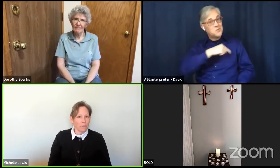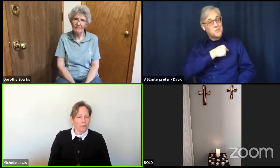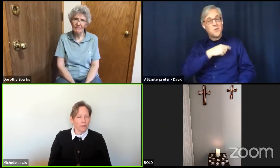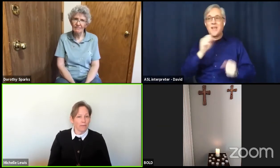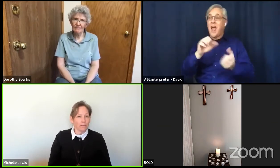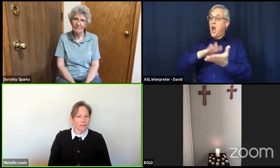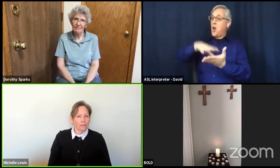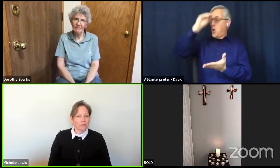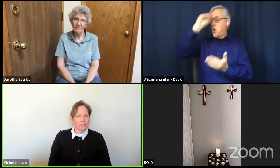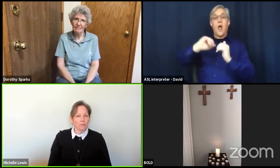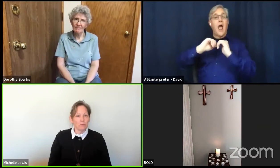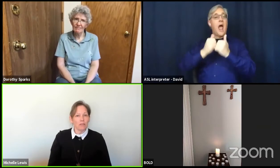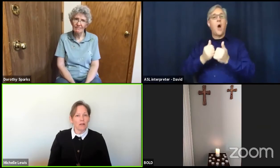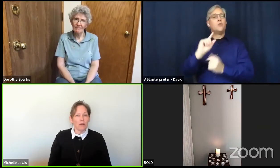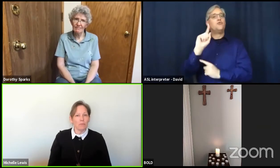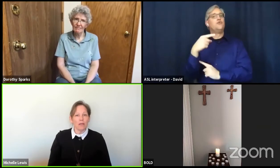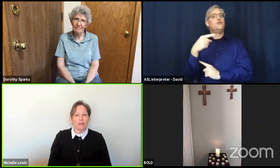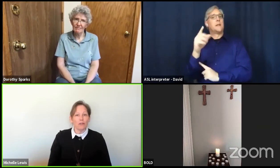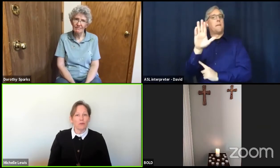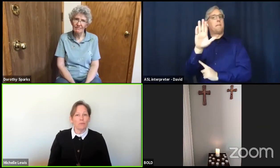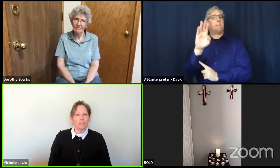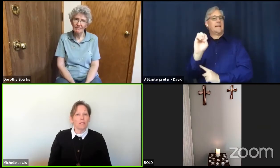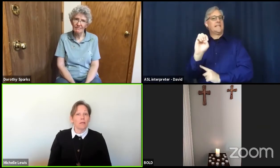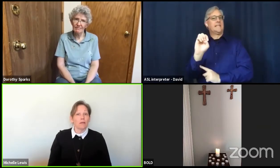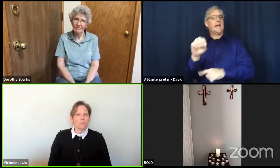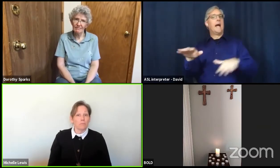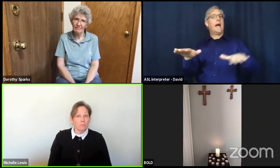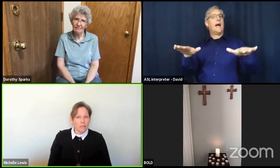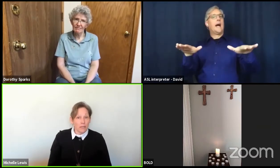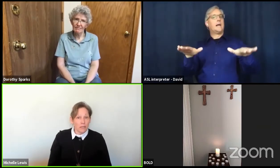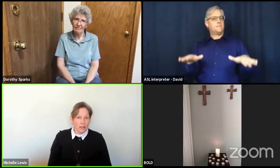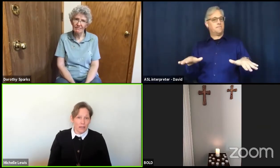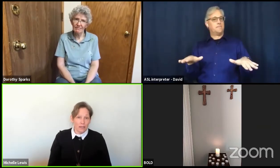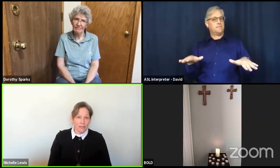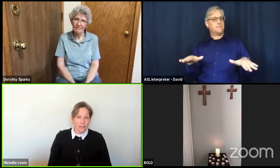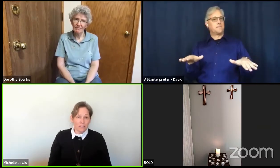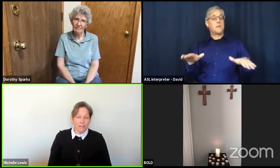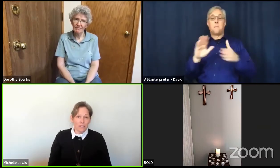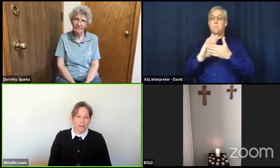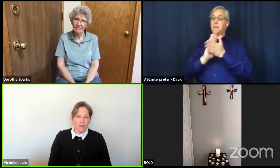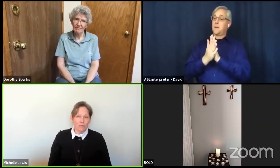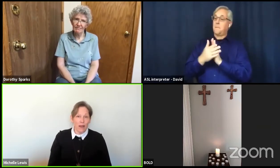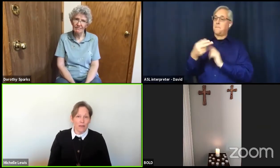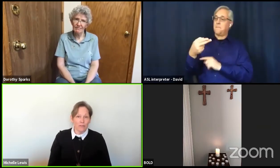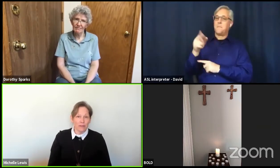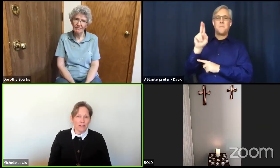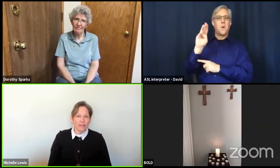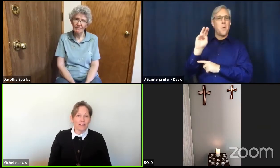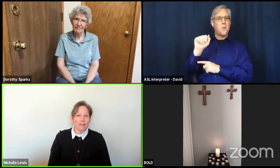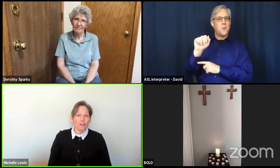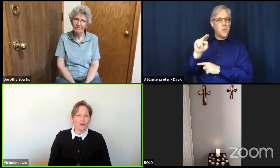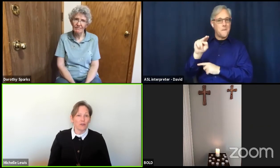to become human beings rather than human